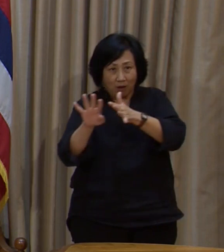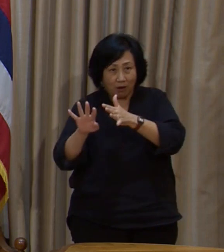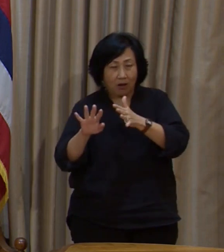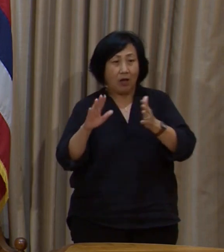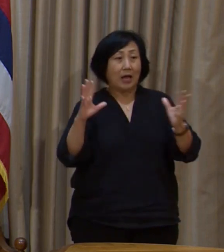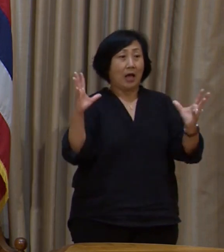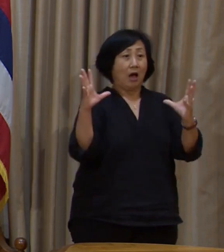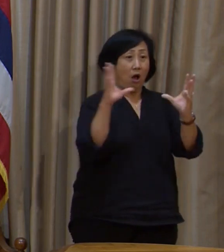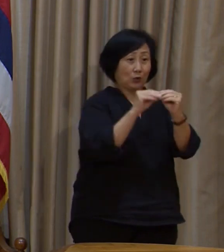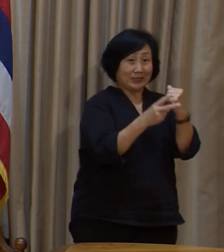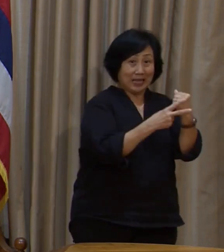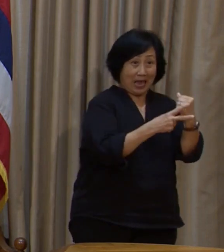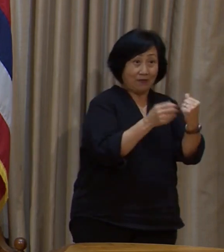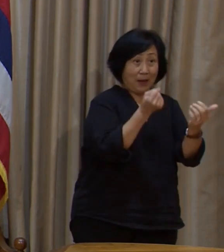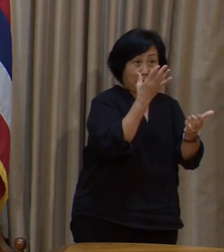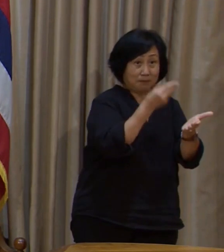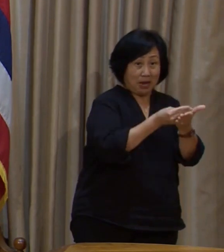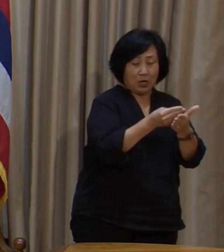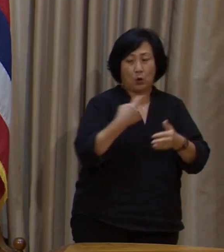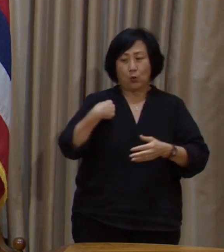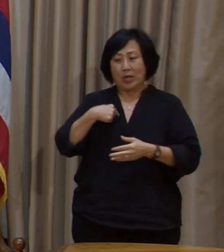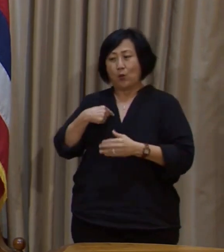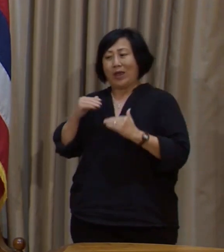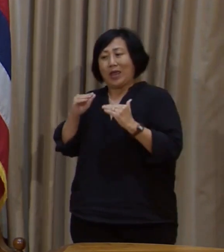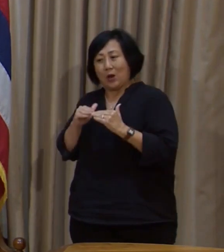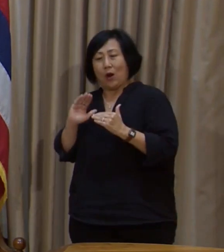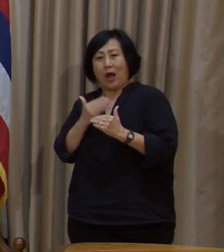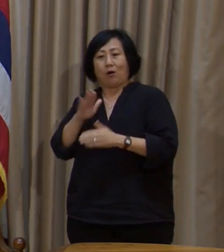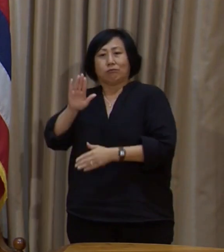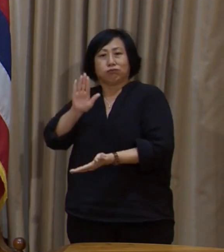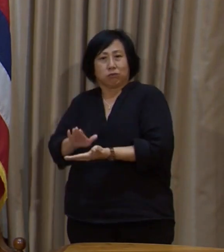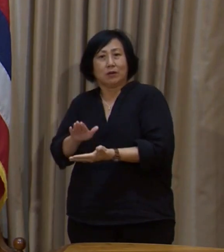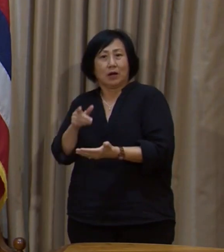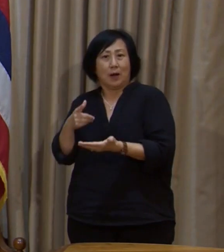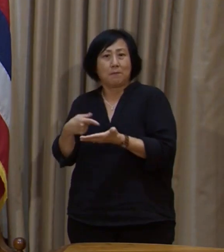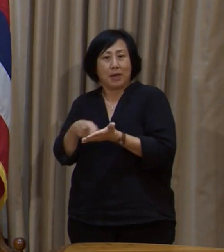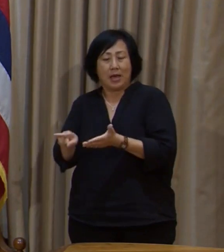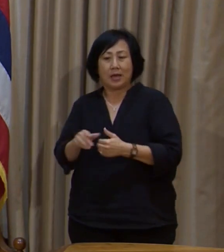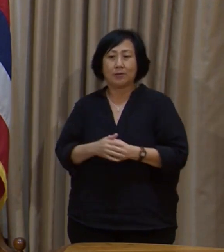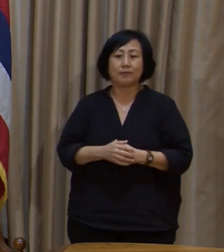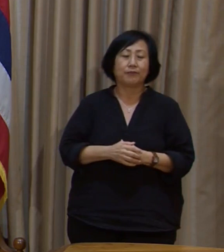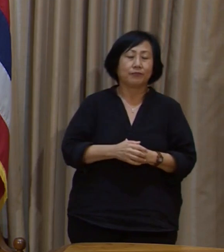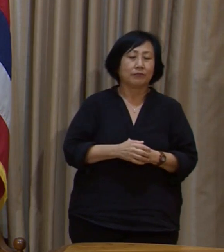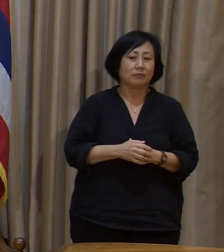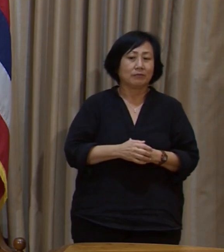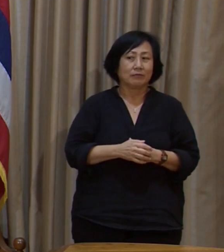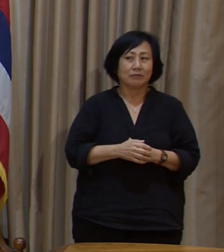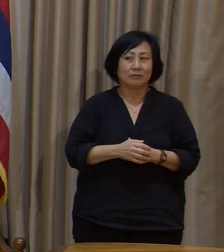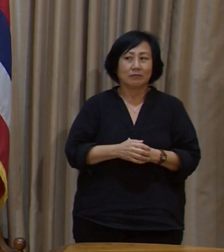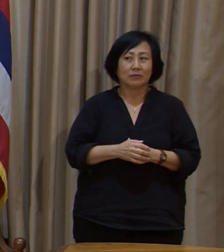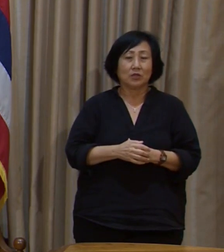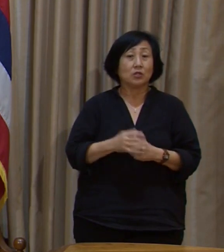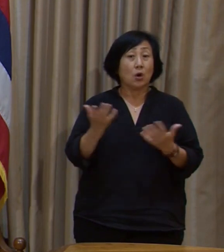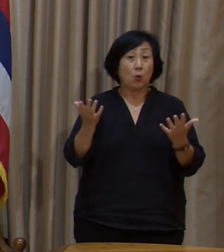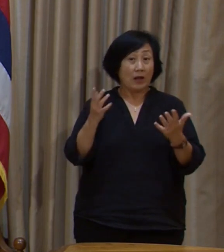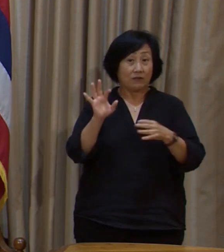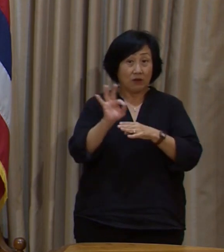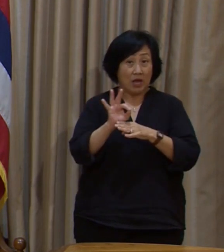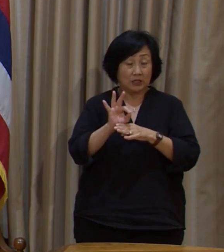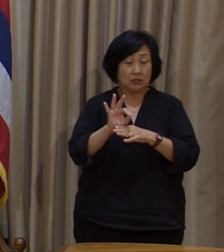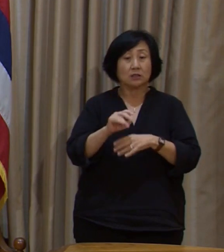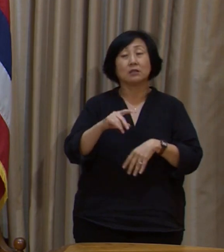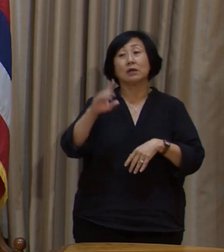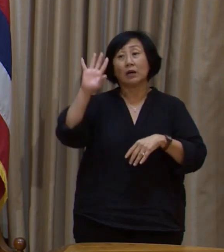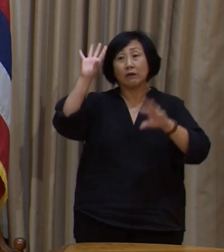not apply to positions that support 24 by 7 functions. This includes first